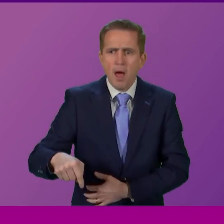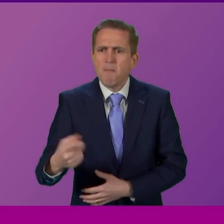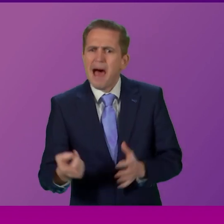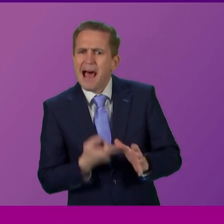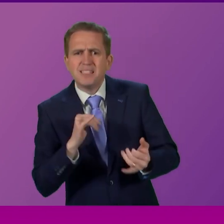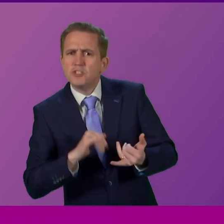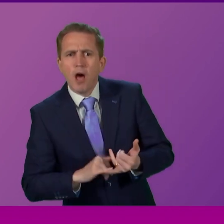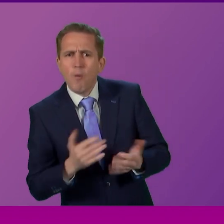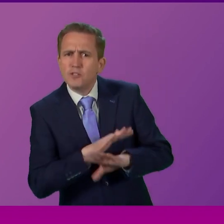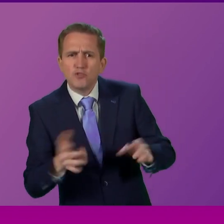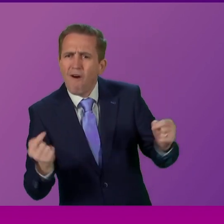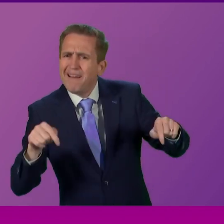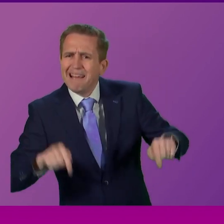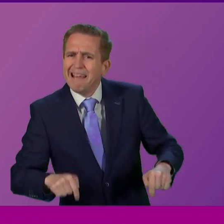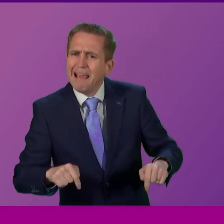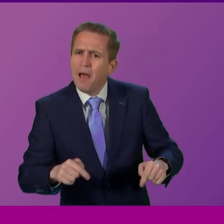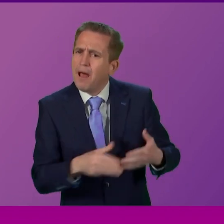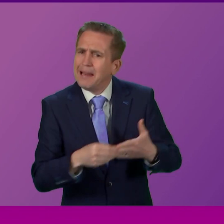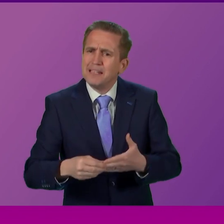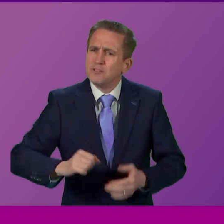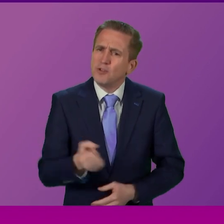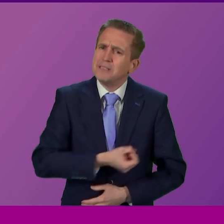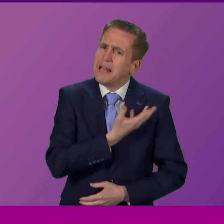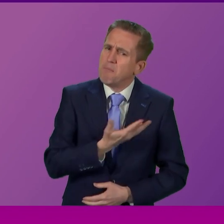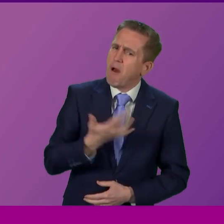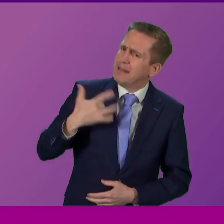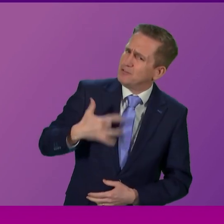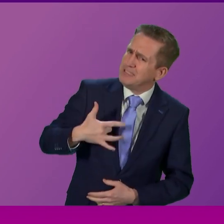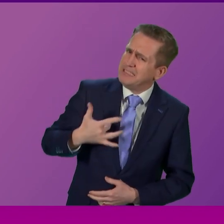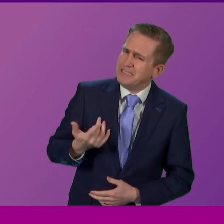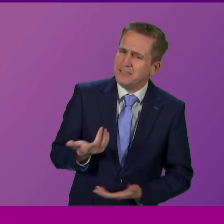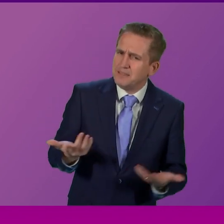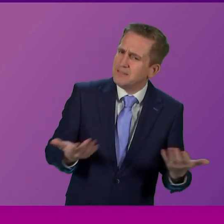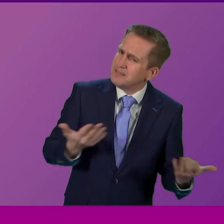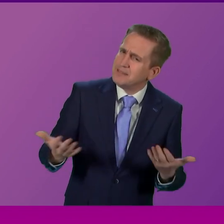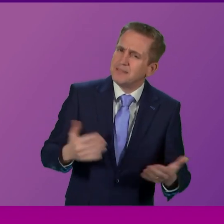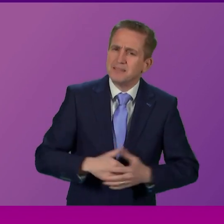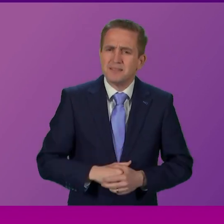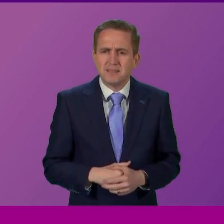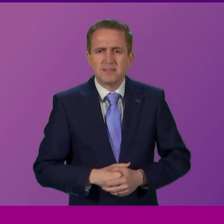the leader of Scottish Labour Party asking the question. But I'm not